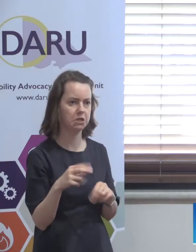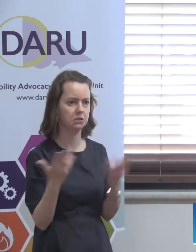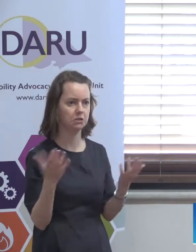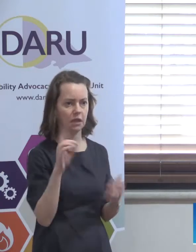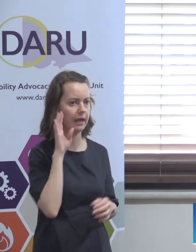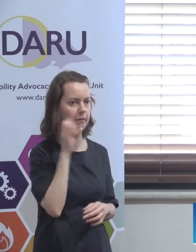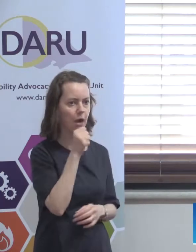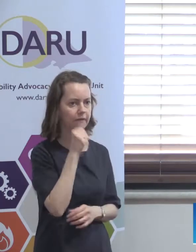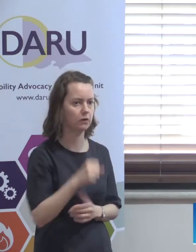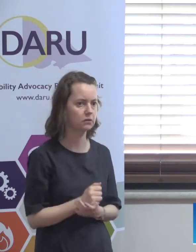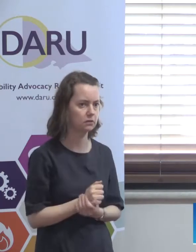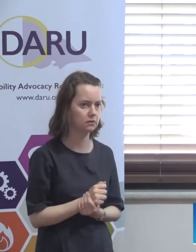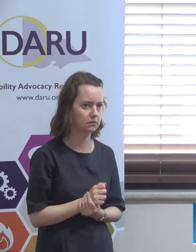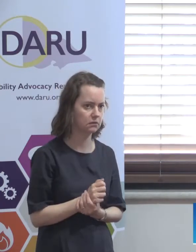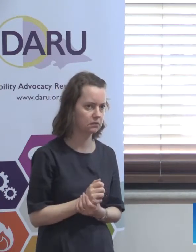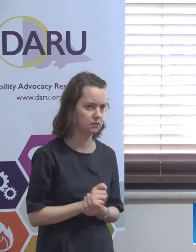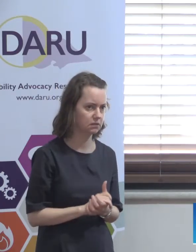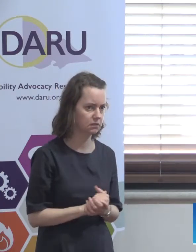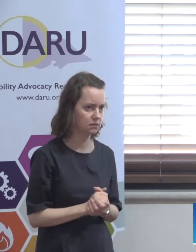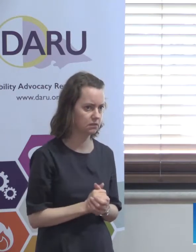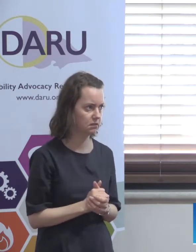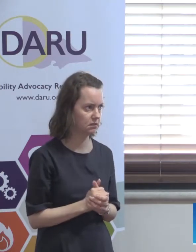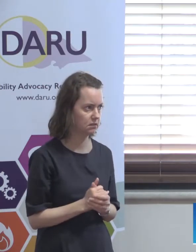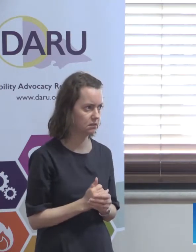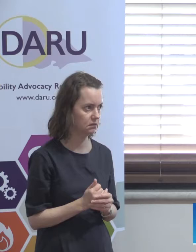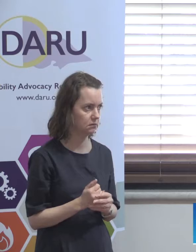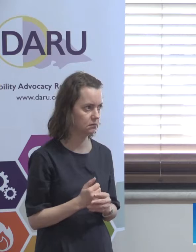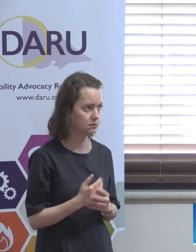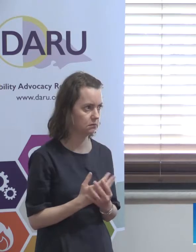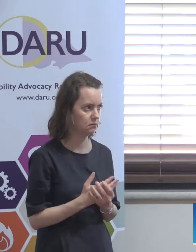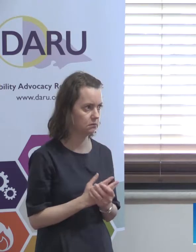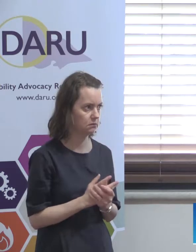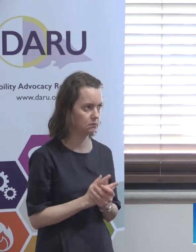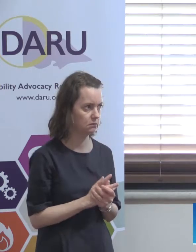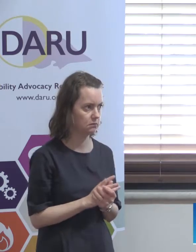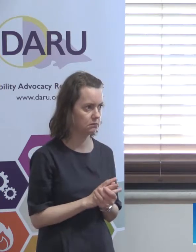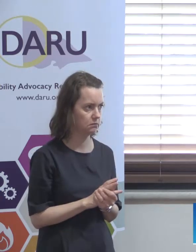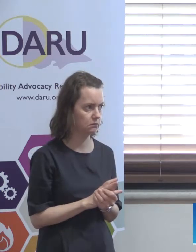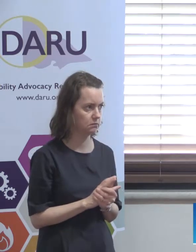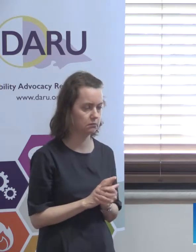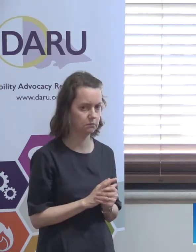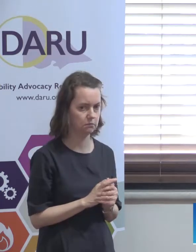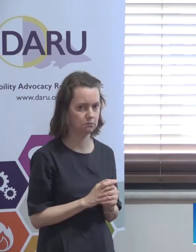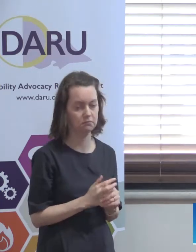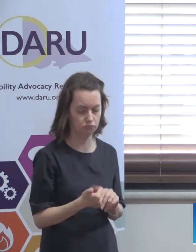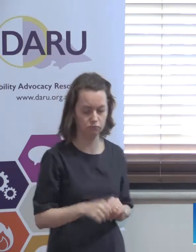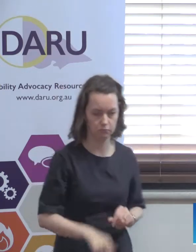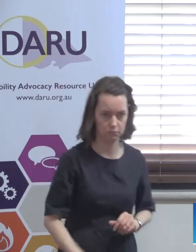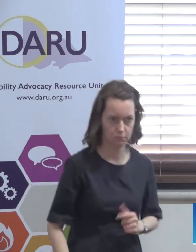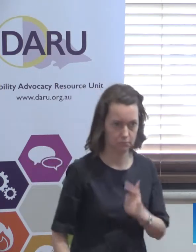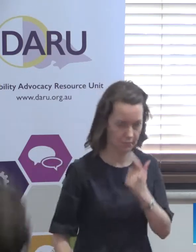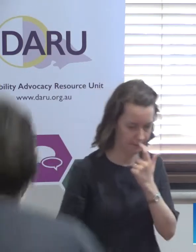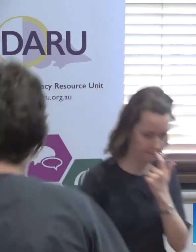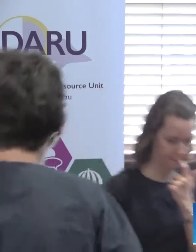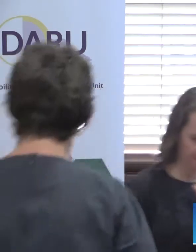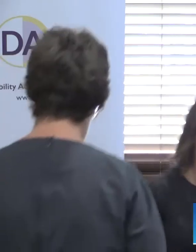yeah yeah but they're going to come a crop up because we all know in this room that they can't do this